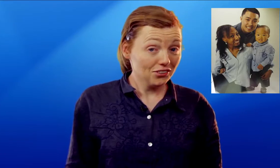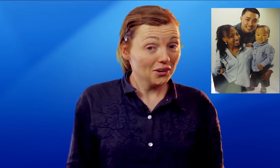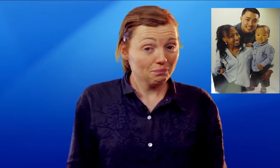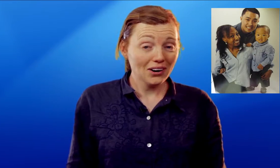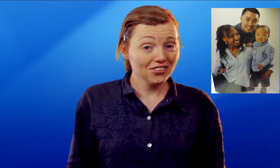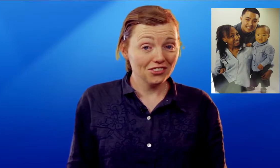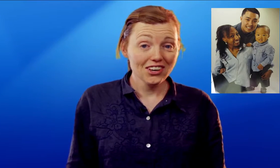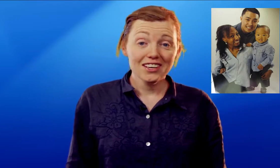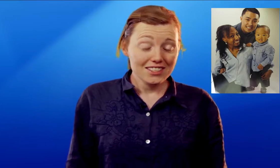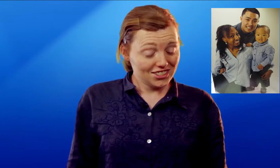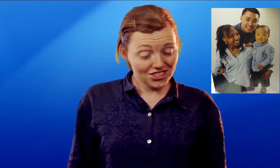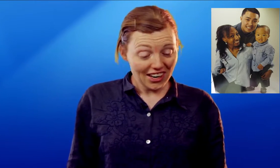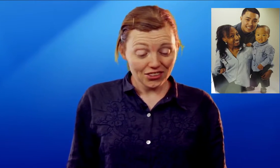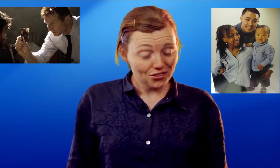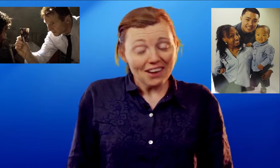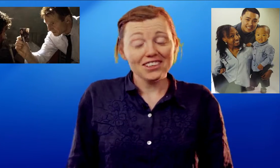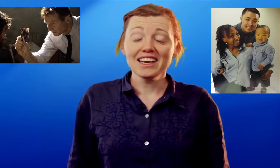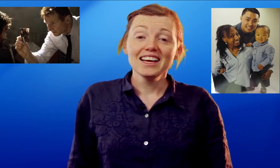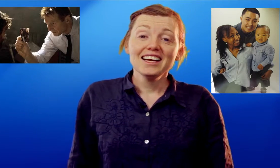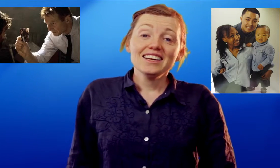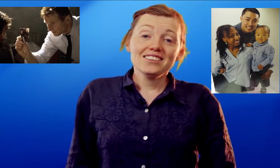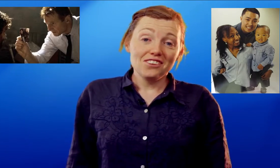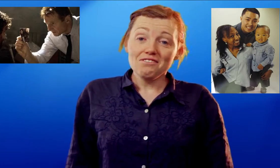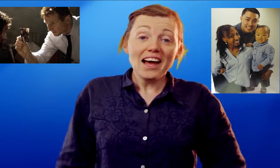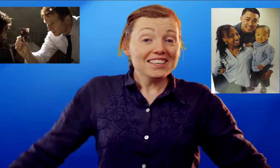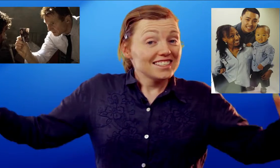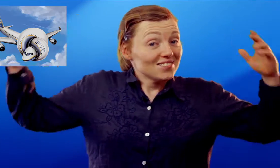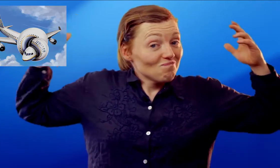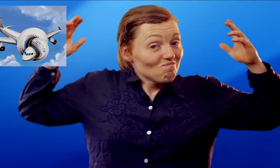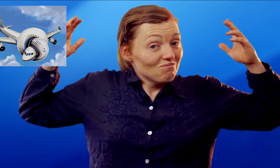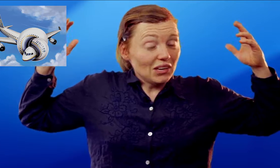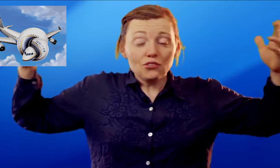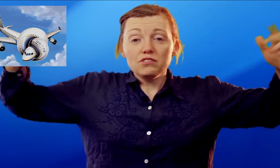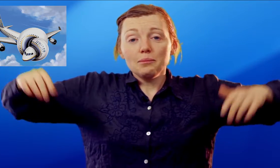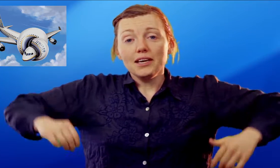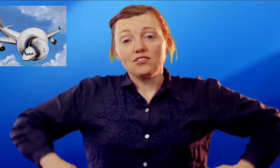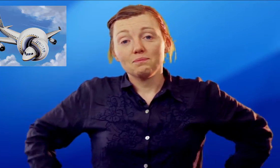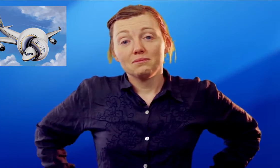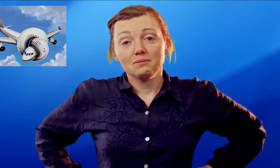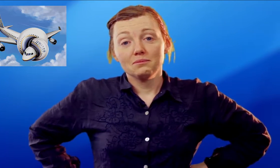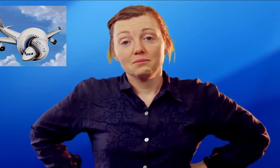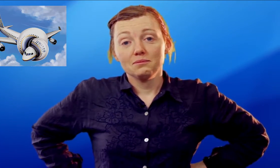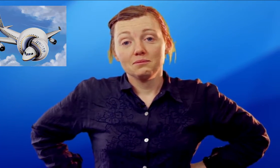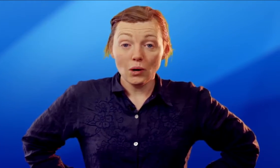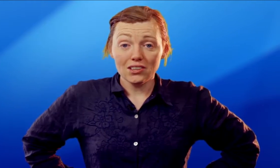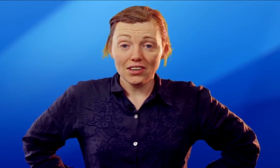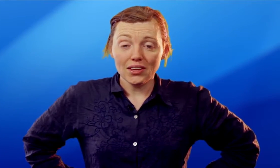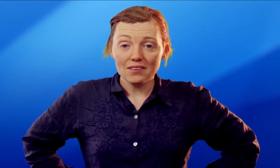mixed-race parents for child trafficking. Fun fact, they also fly planes. Well, now they